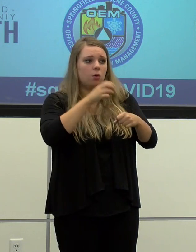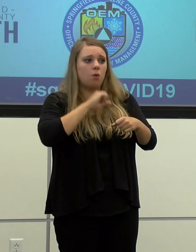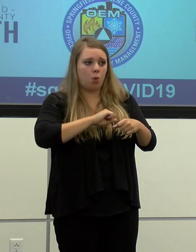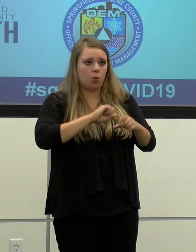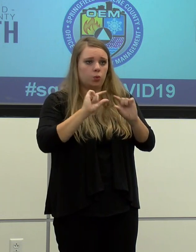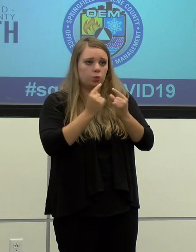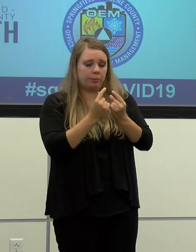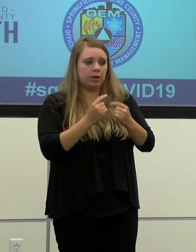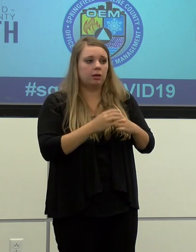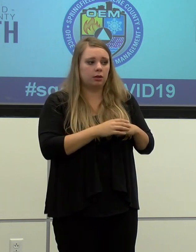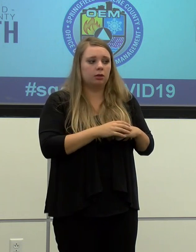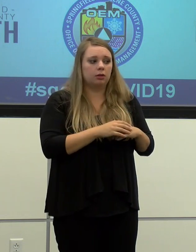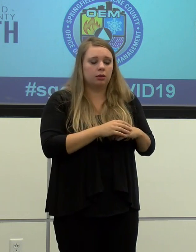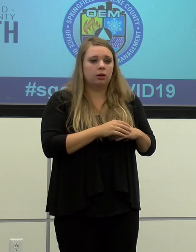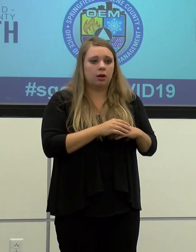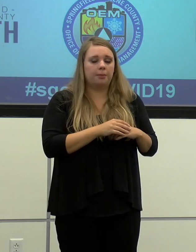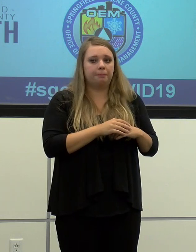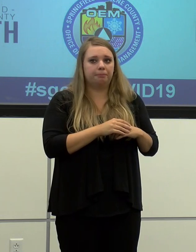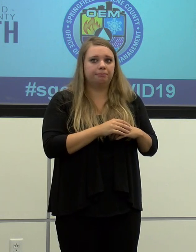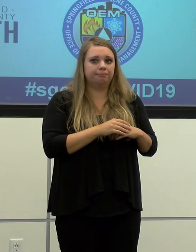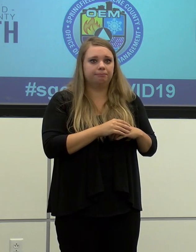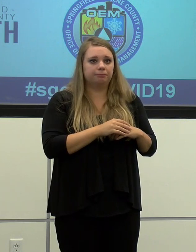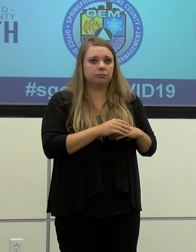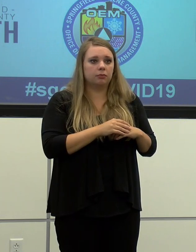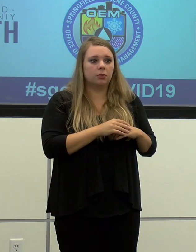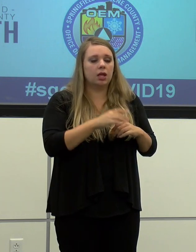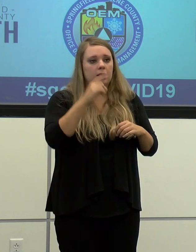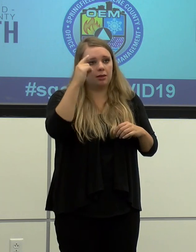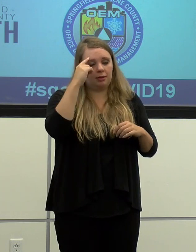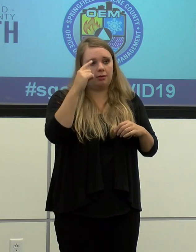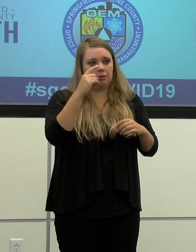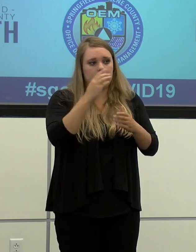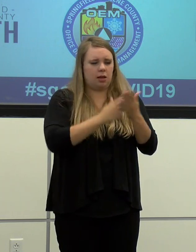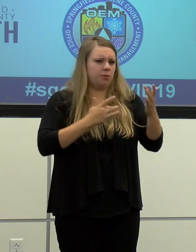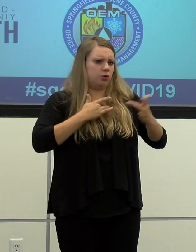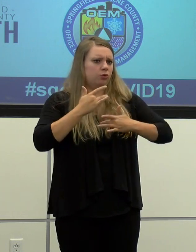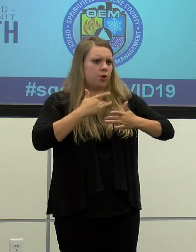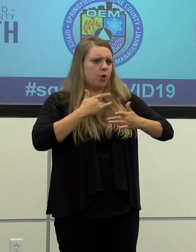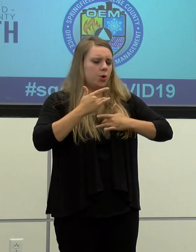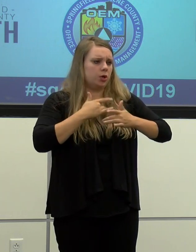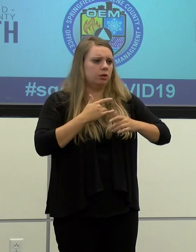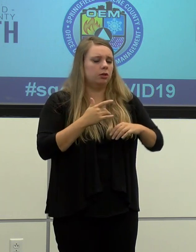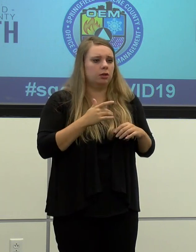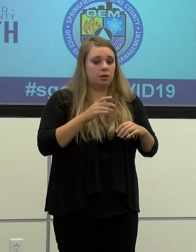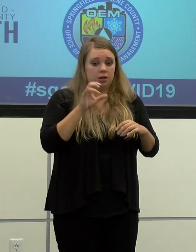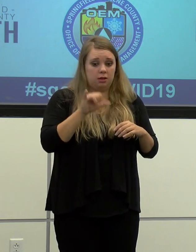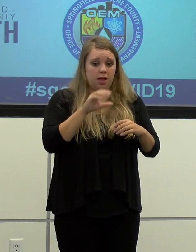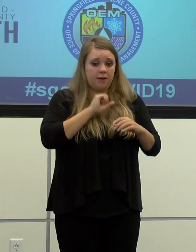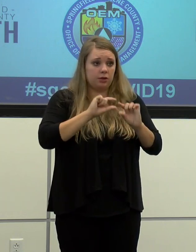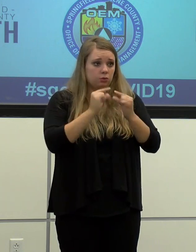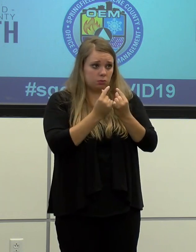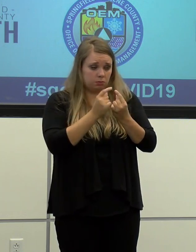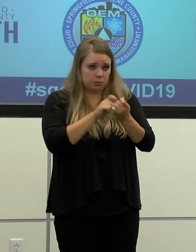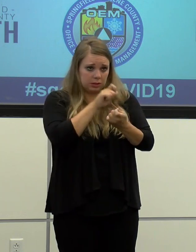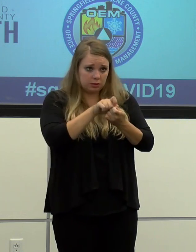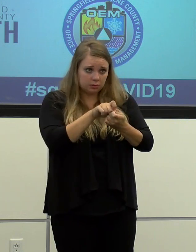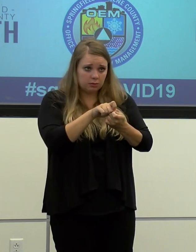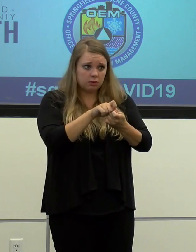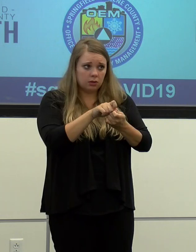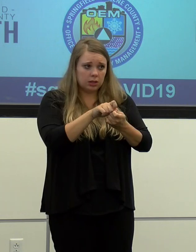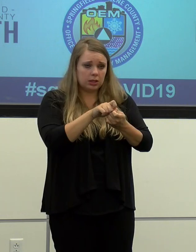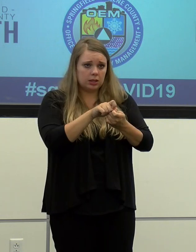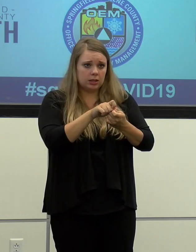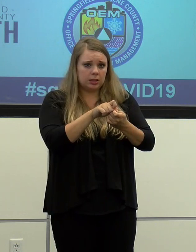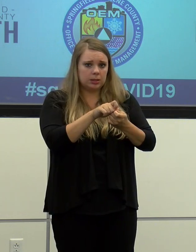cohort. And so, uh, you know, I think, that there's some concern that that demographic in particular is